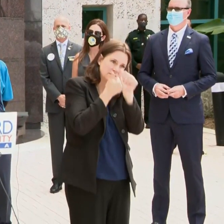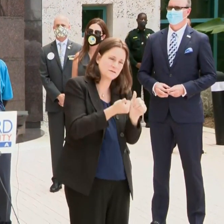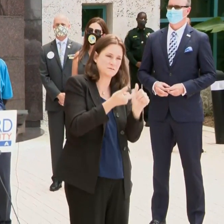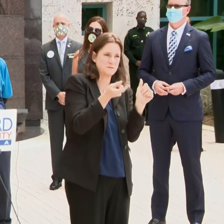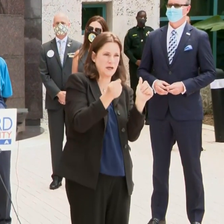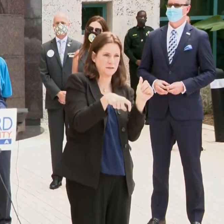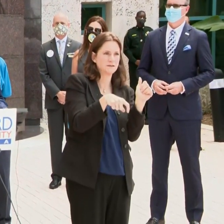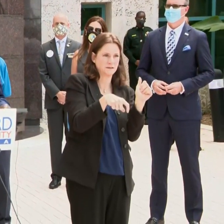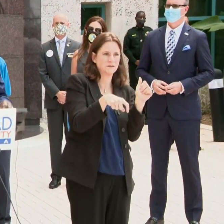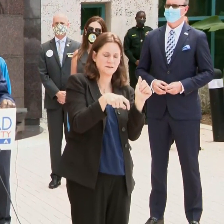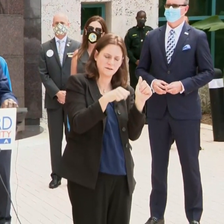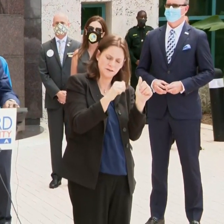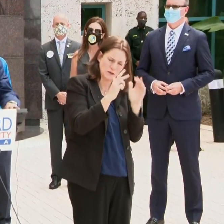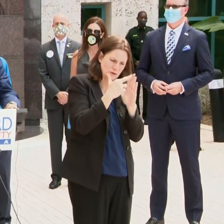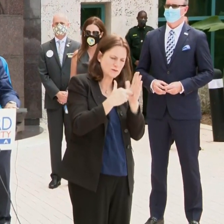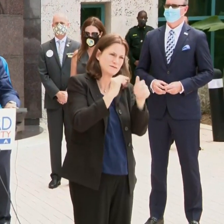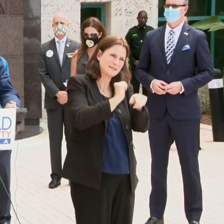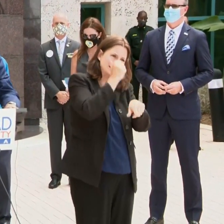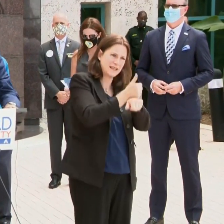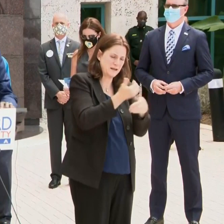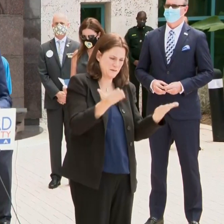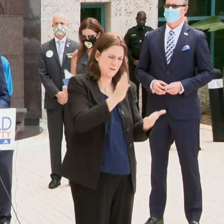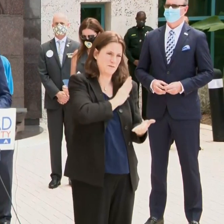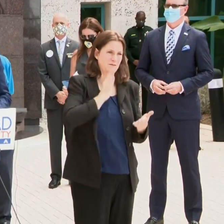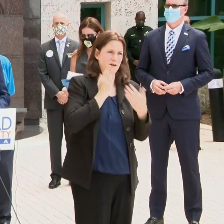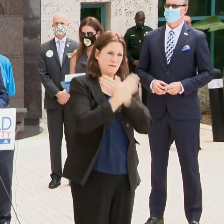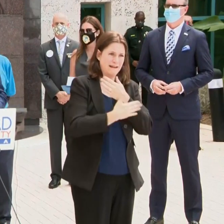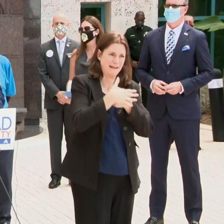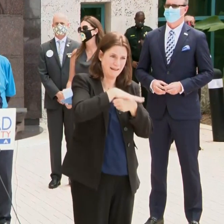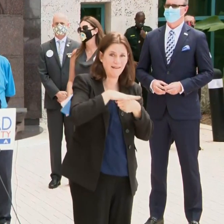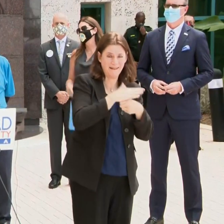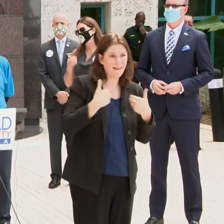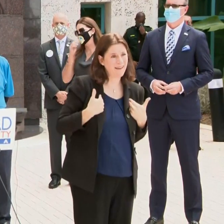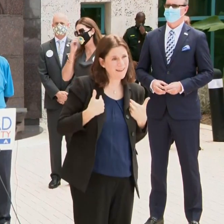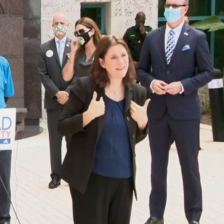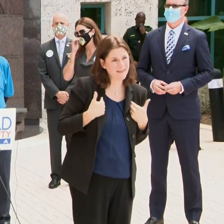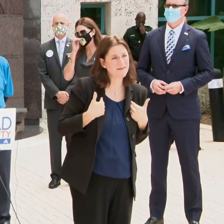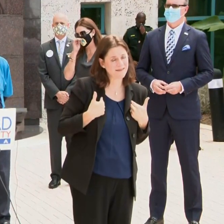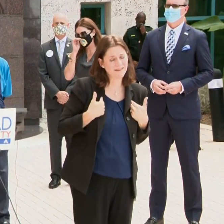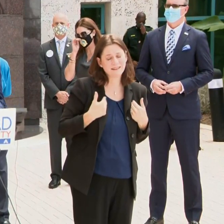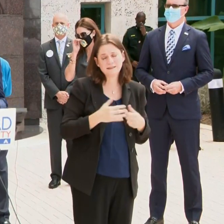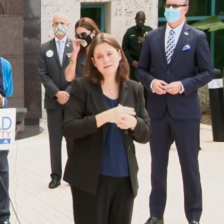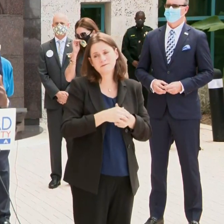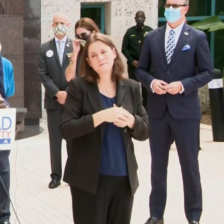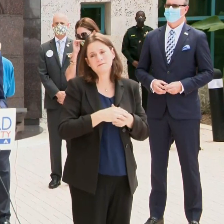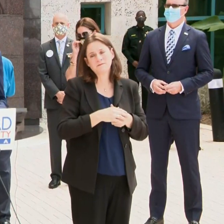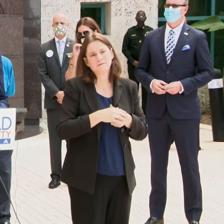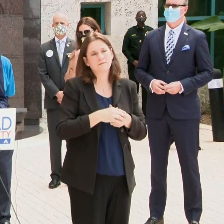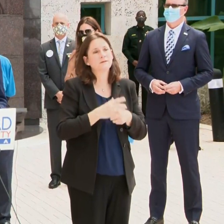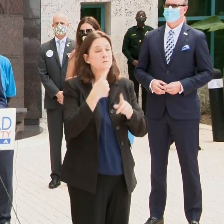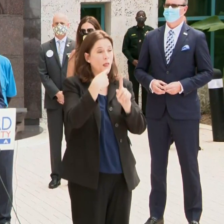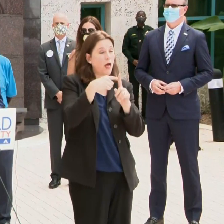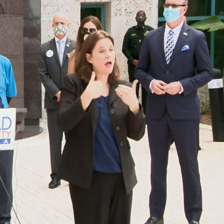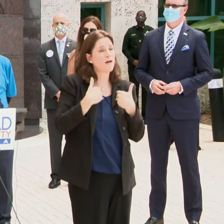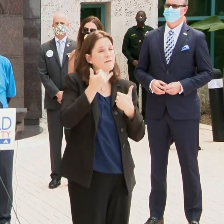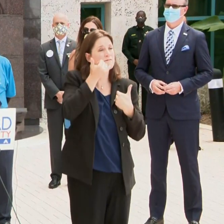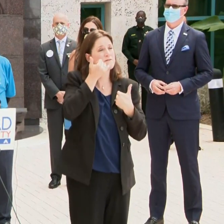regulations that we have set forth in Broward County. We have also established a hotline,